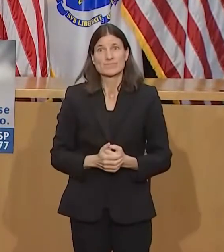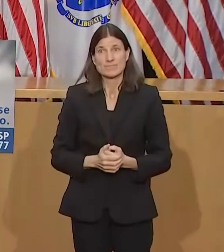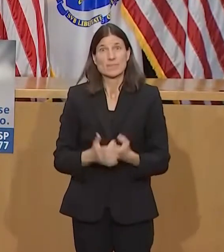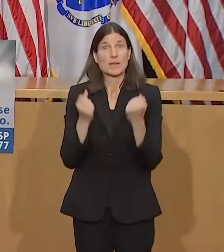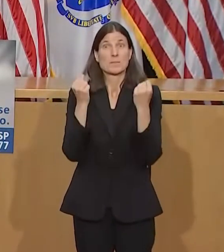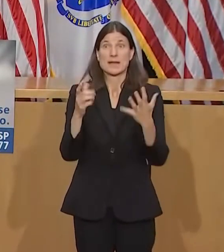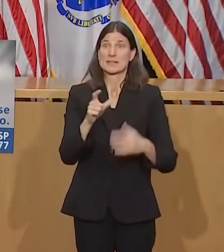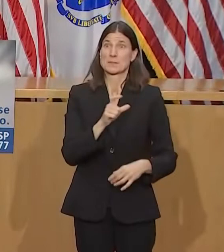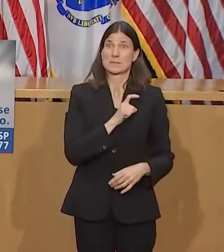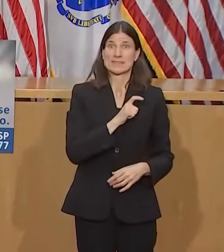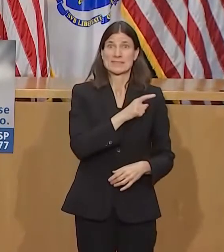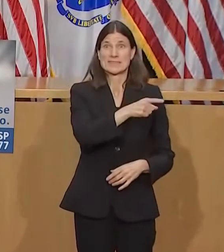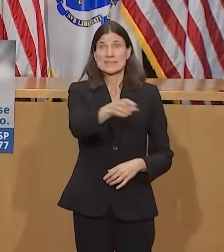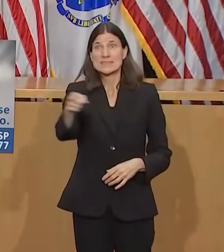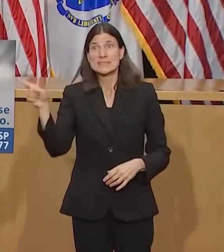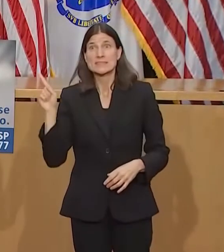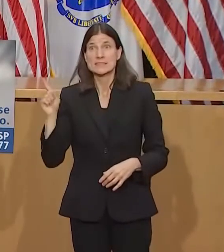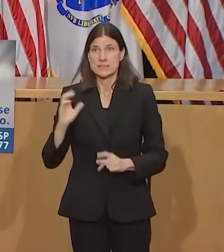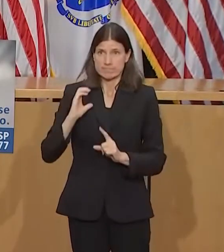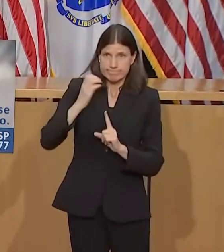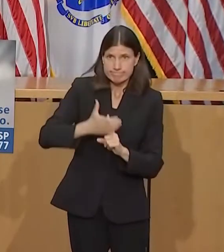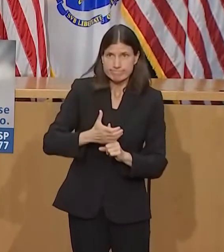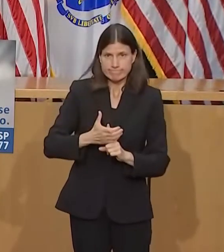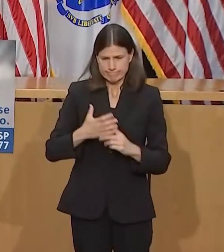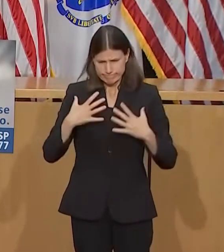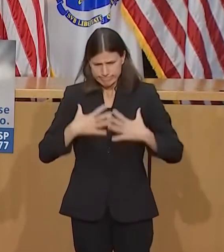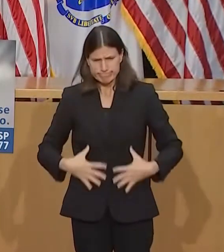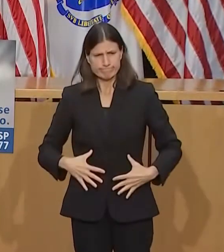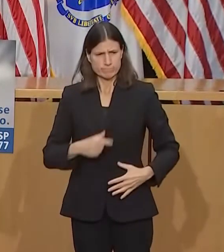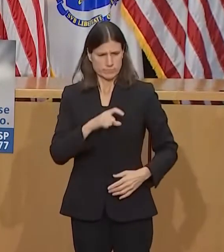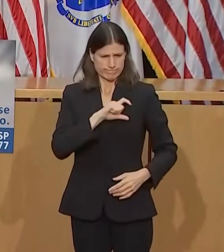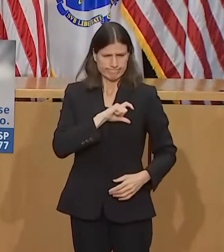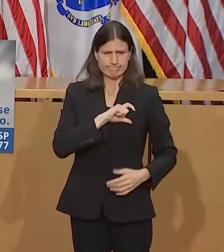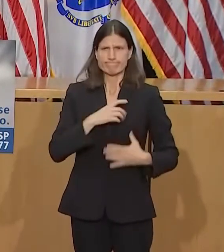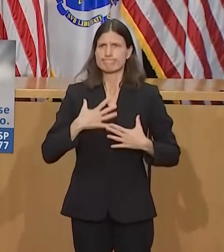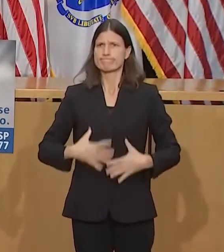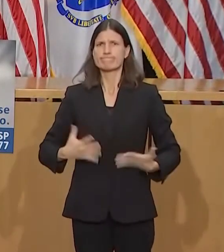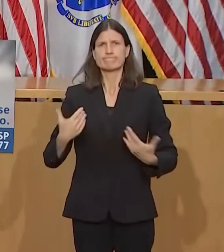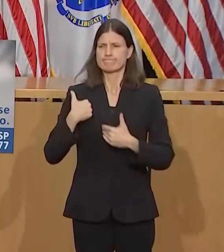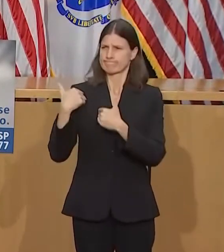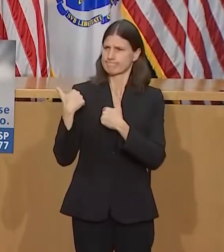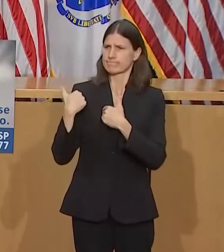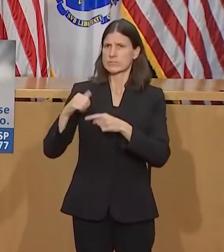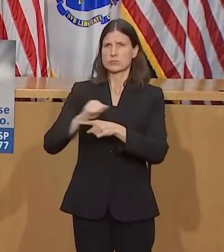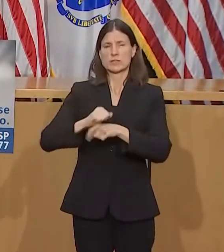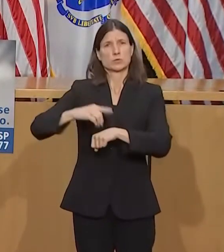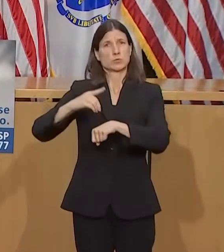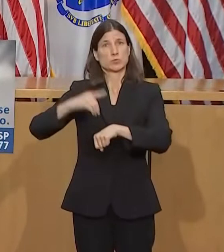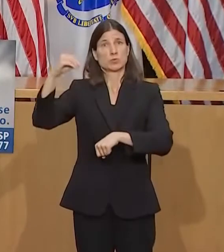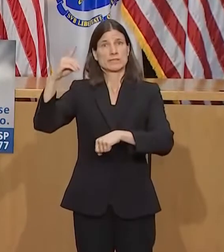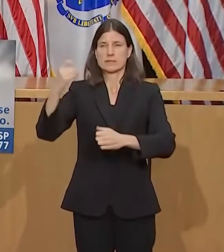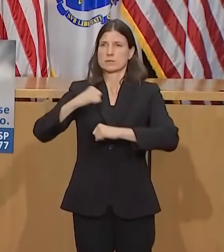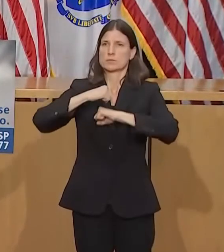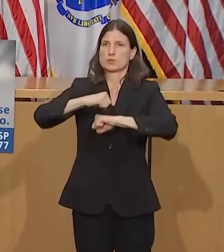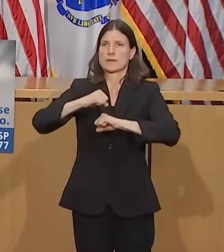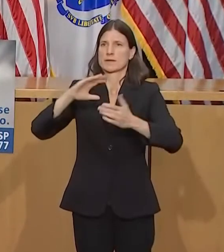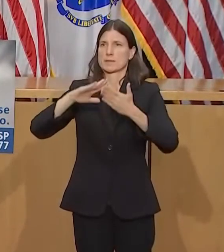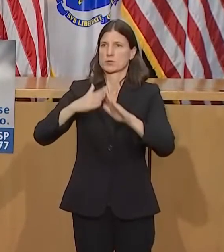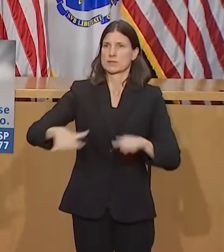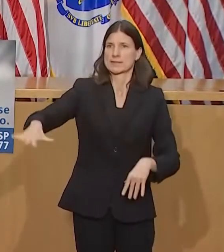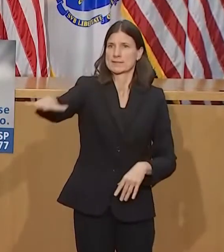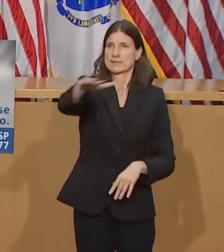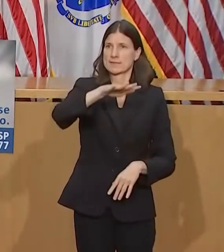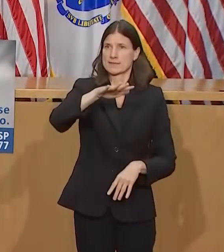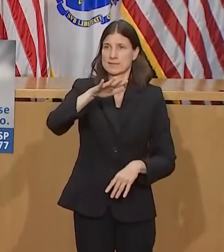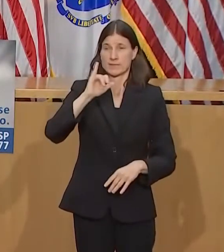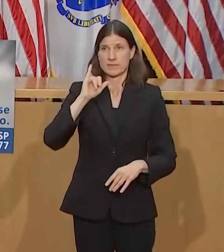many lose their lives doing it. It's a hugely important and difficult job. And this bill is not about choosing sides and